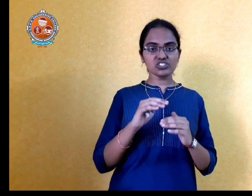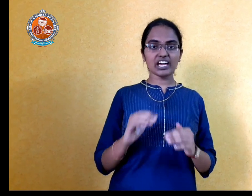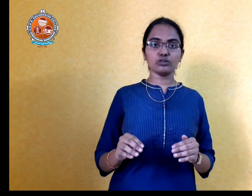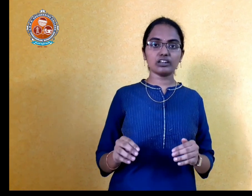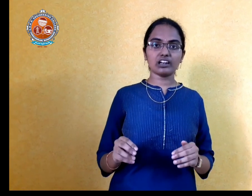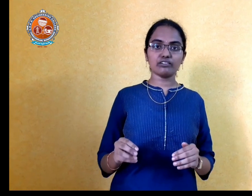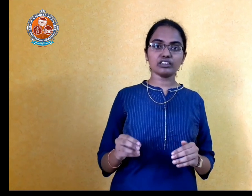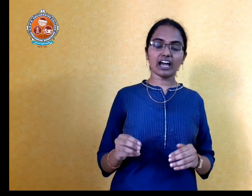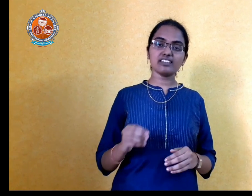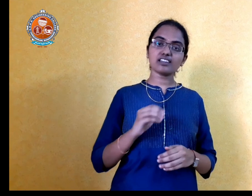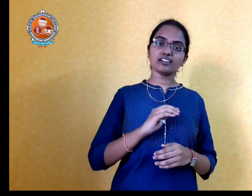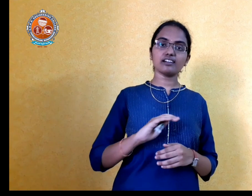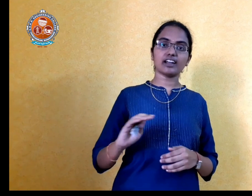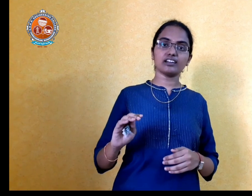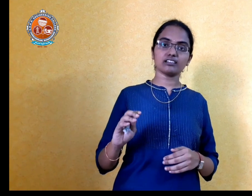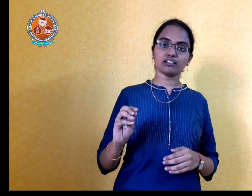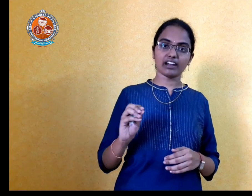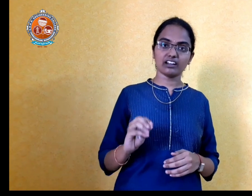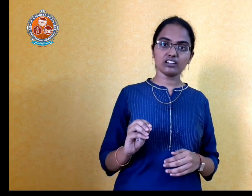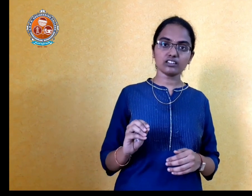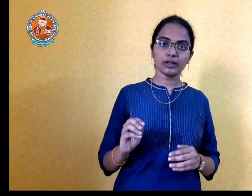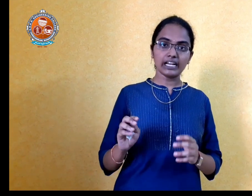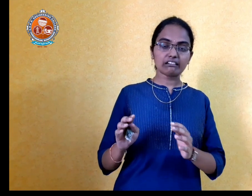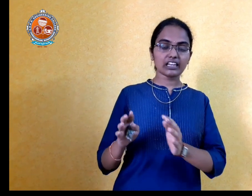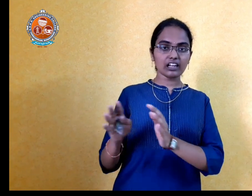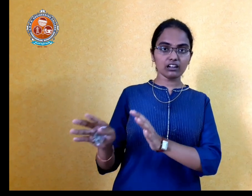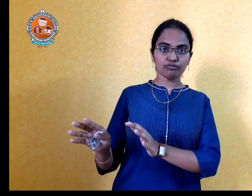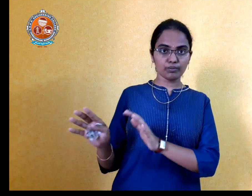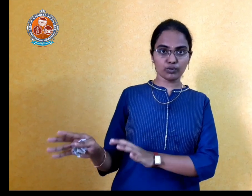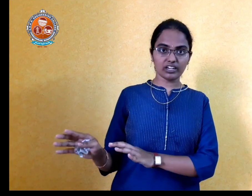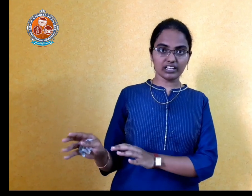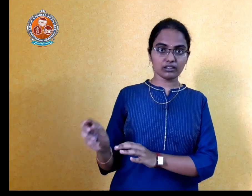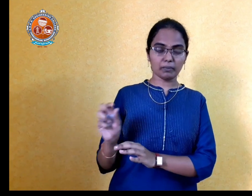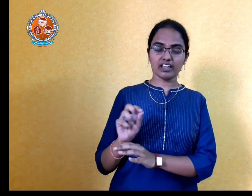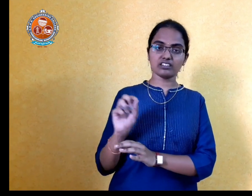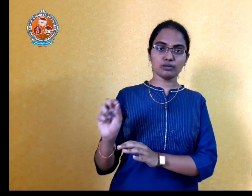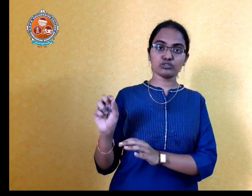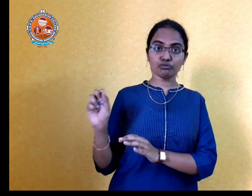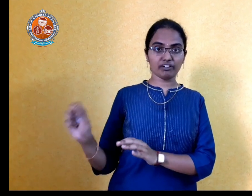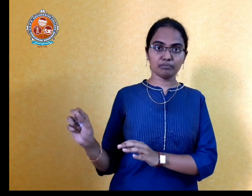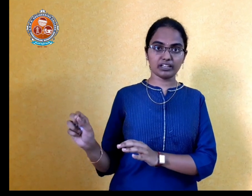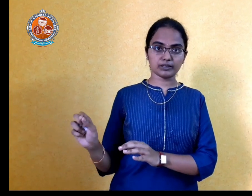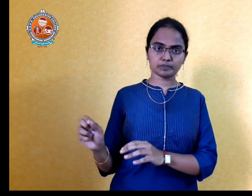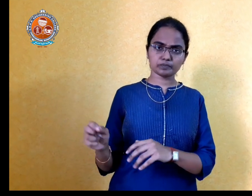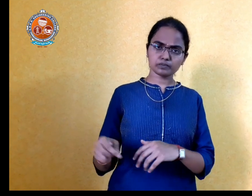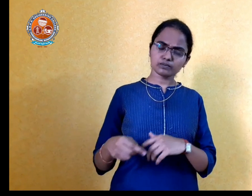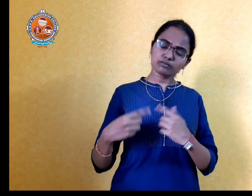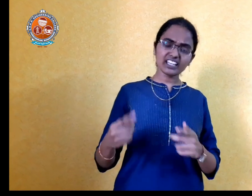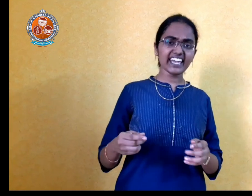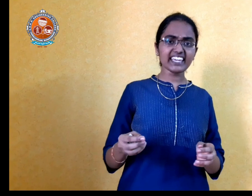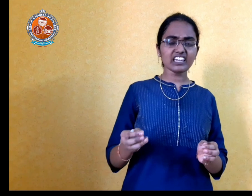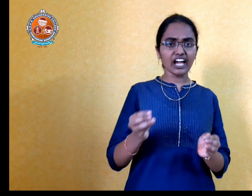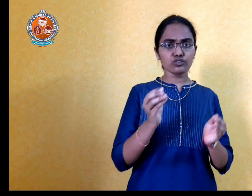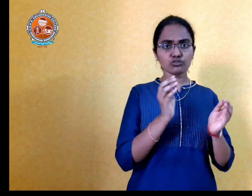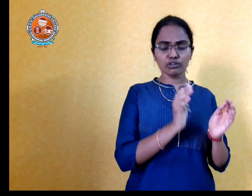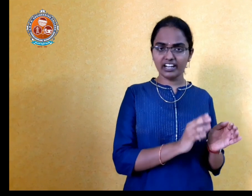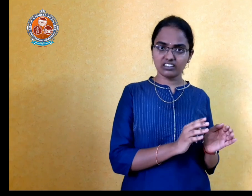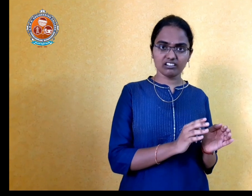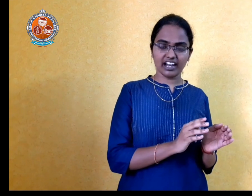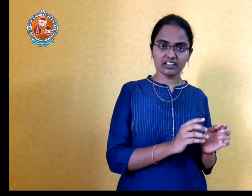January 11th, I started writing the grand test till February 10th. My exam is on Feb 10th. Again, I used to write the grand